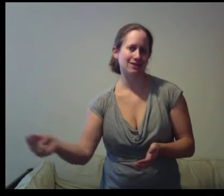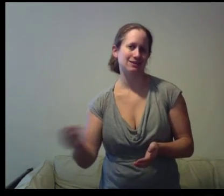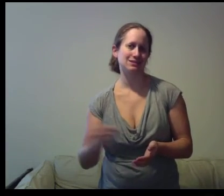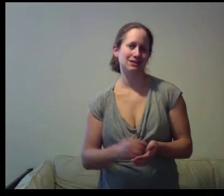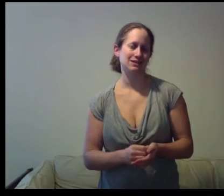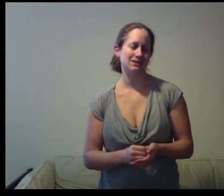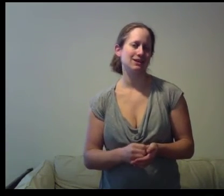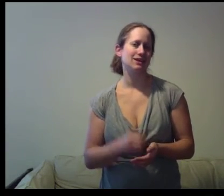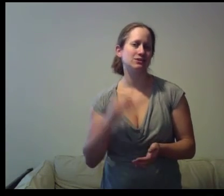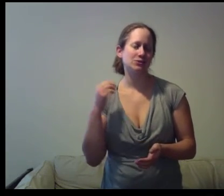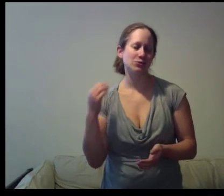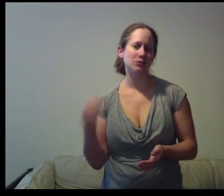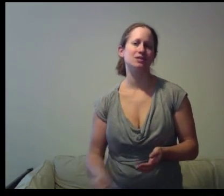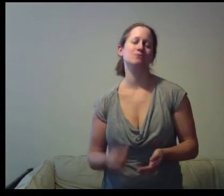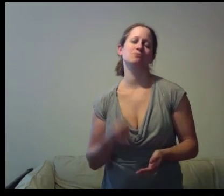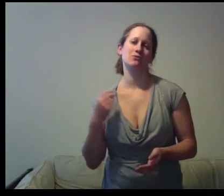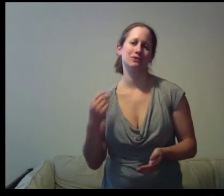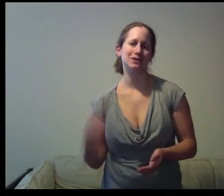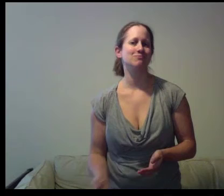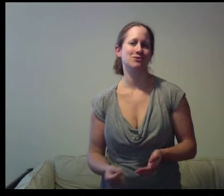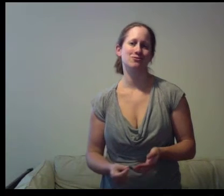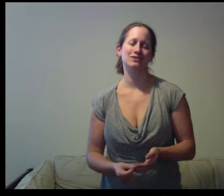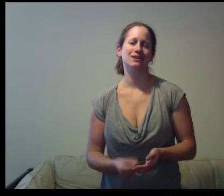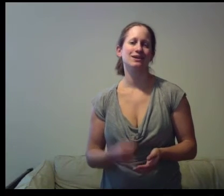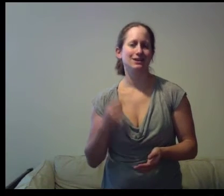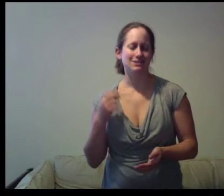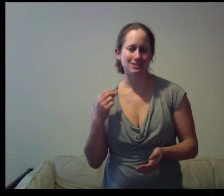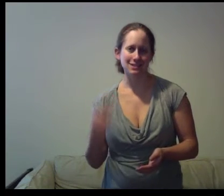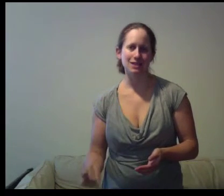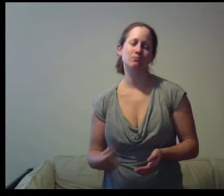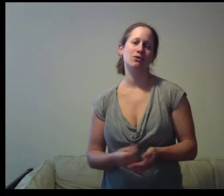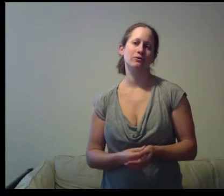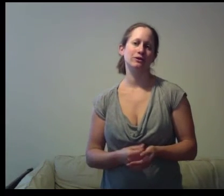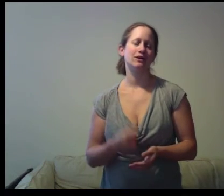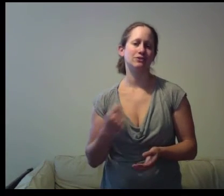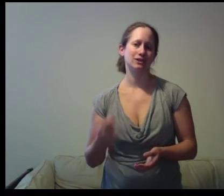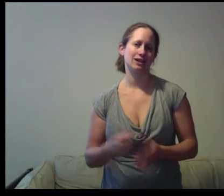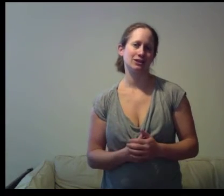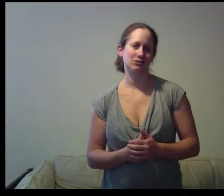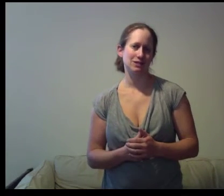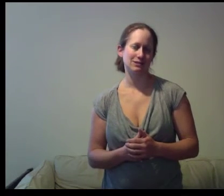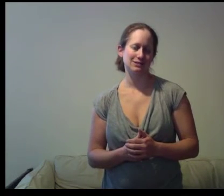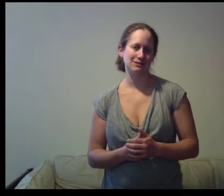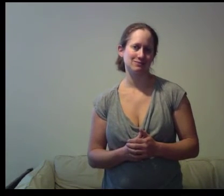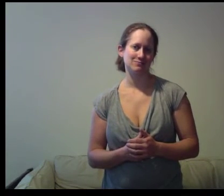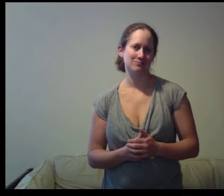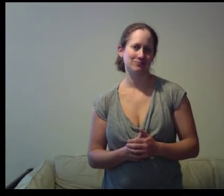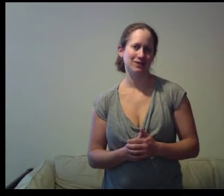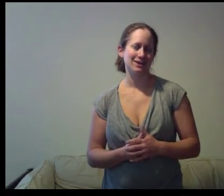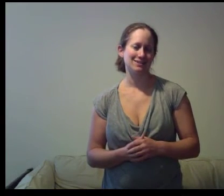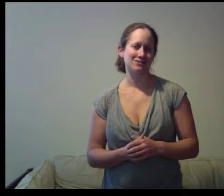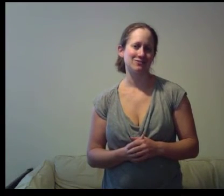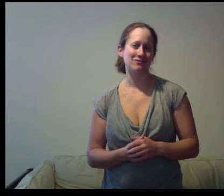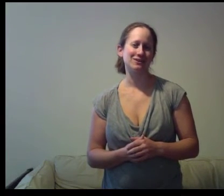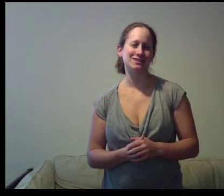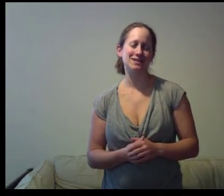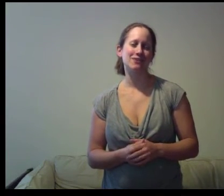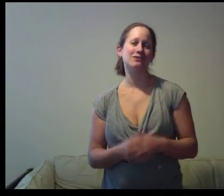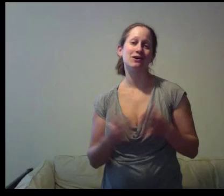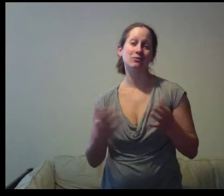next lead so keep going keep going just keep going and you're going to get those aces so I wanted to share that with you I hope